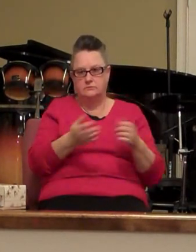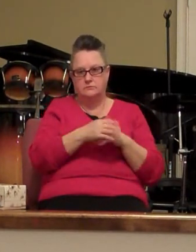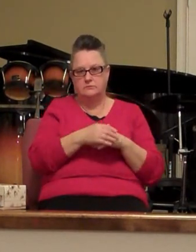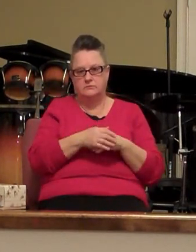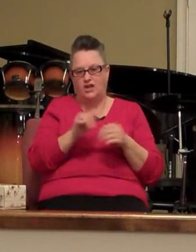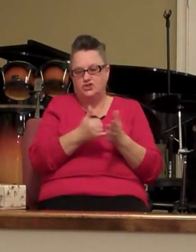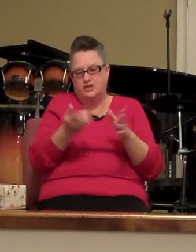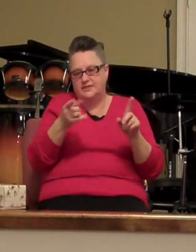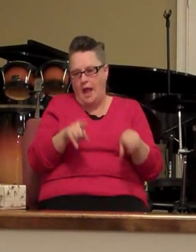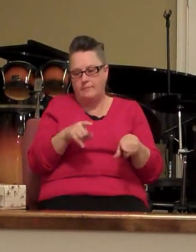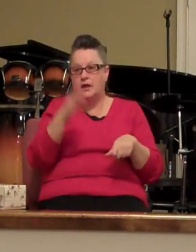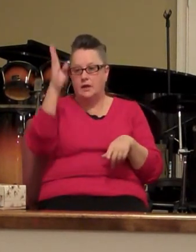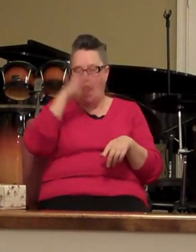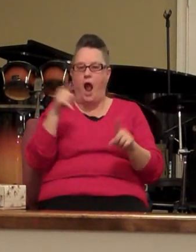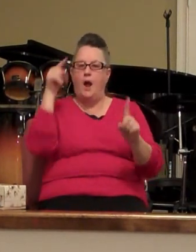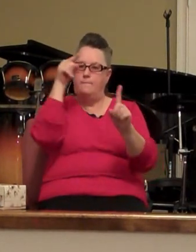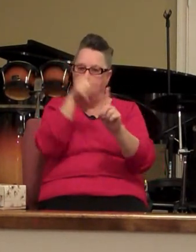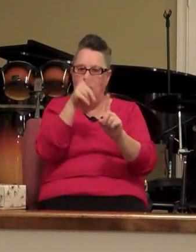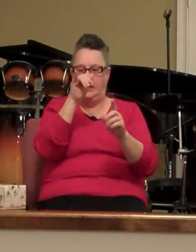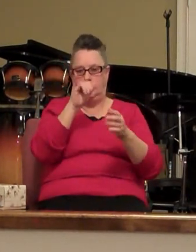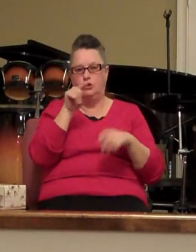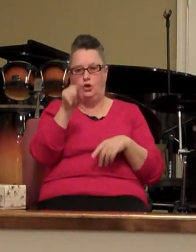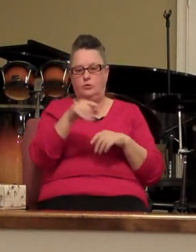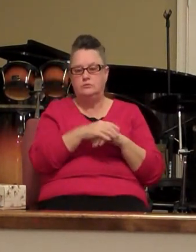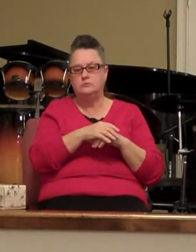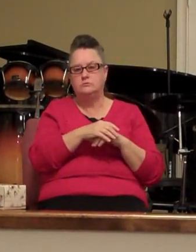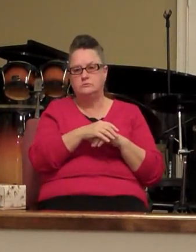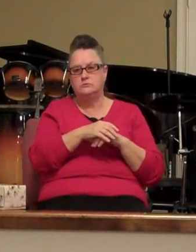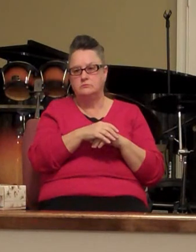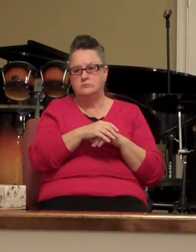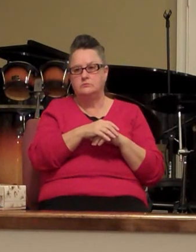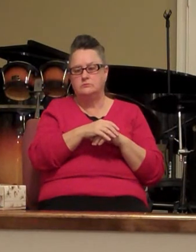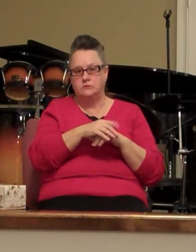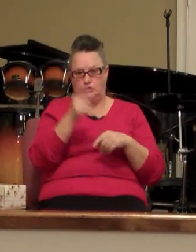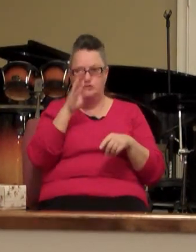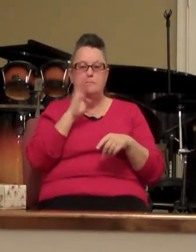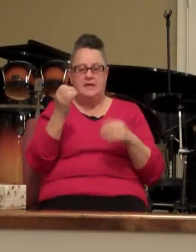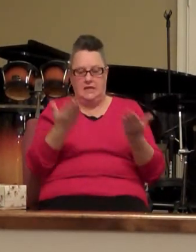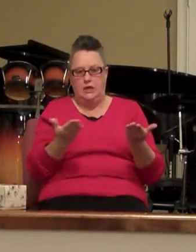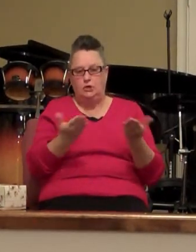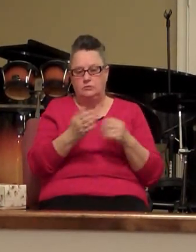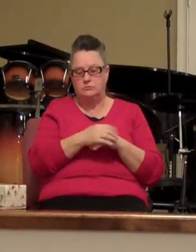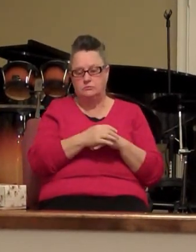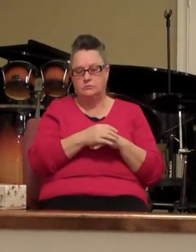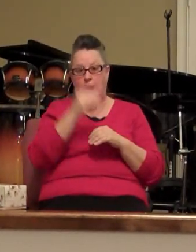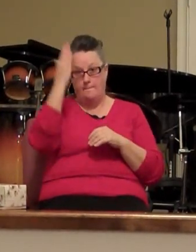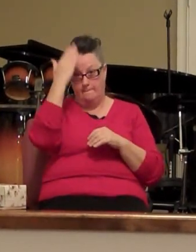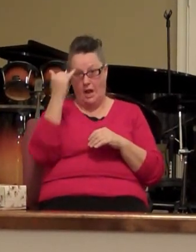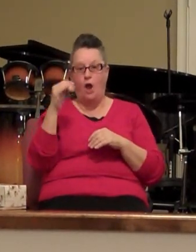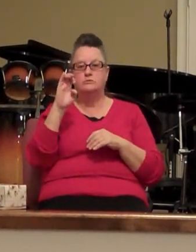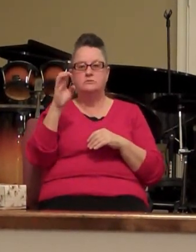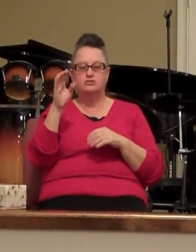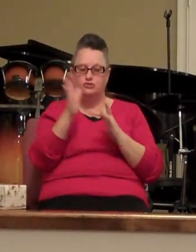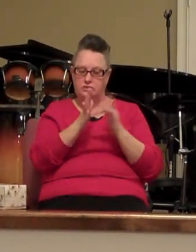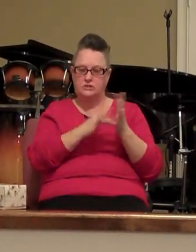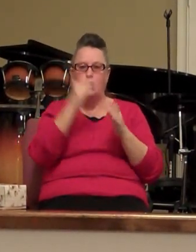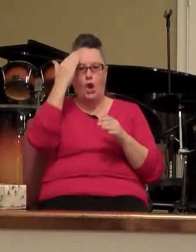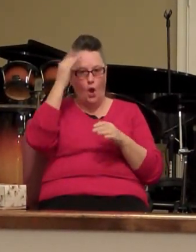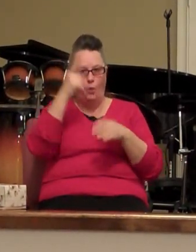God appointed it God appointed you to be here because he knew what you needed and what was going to be